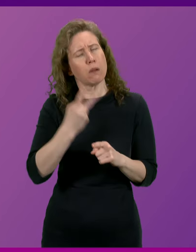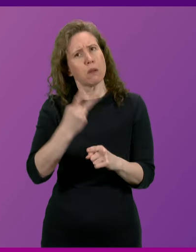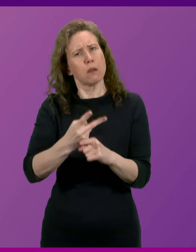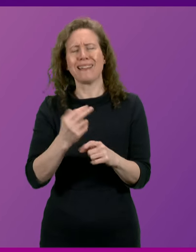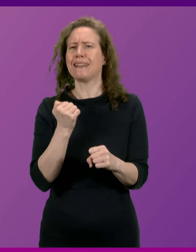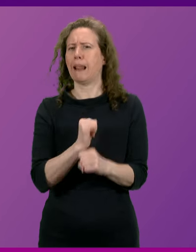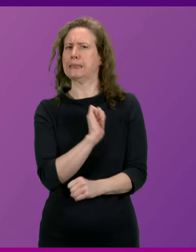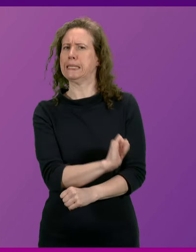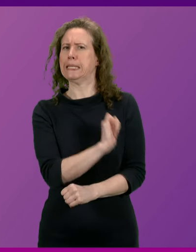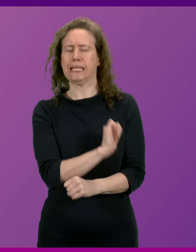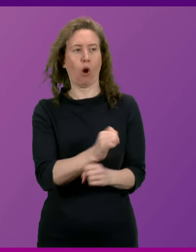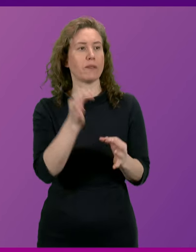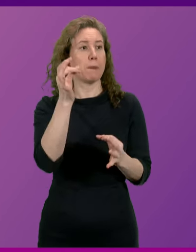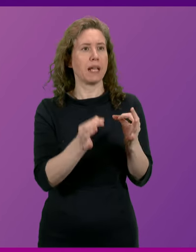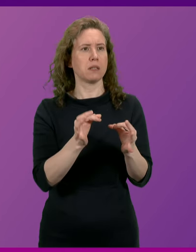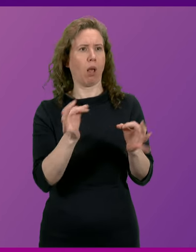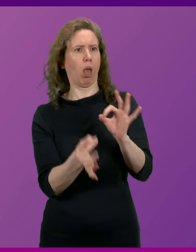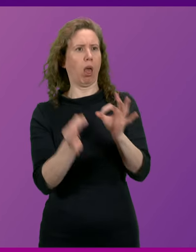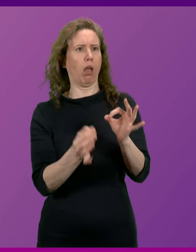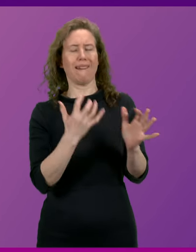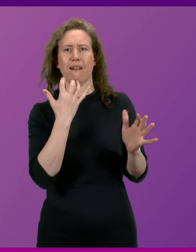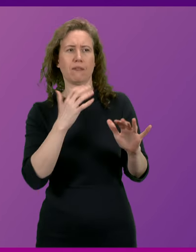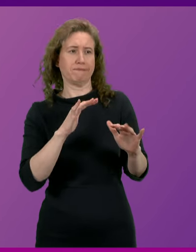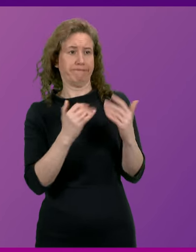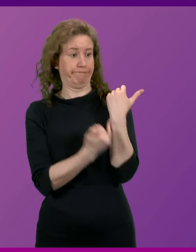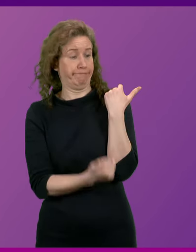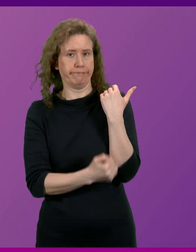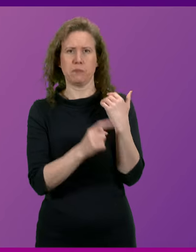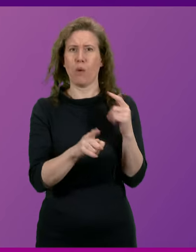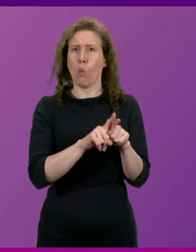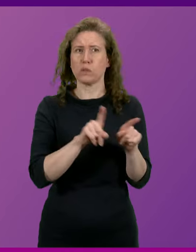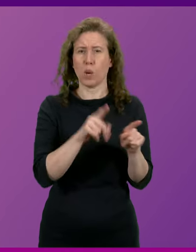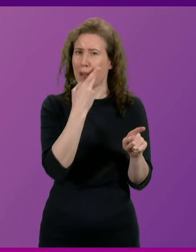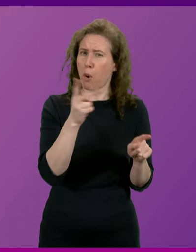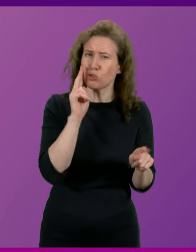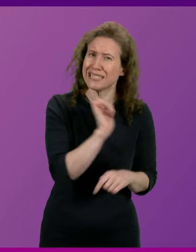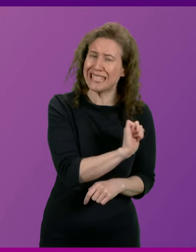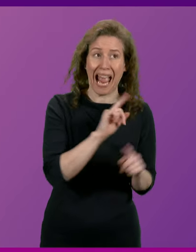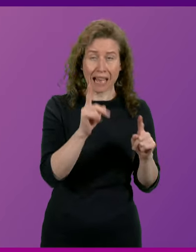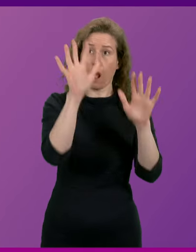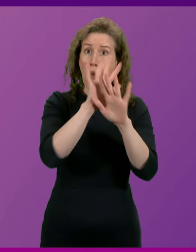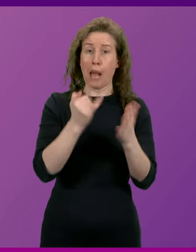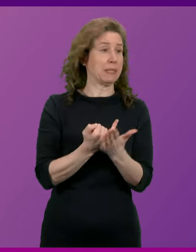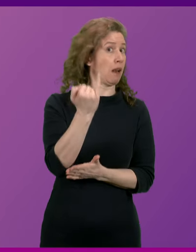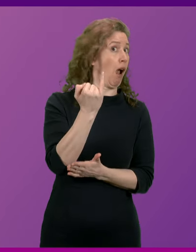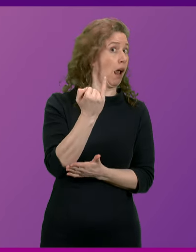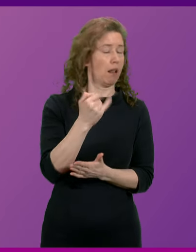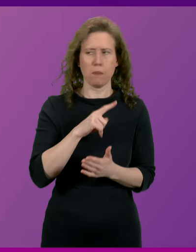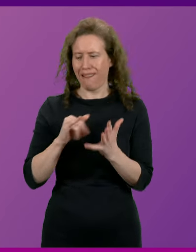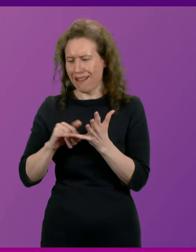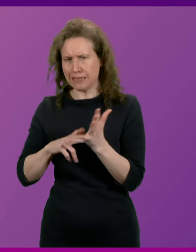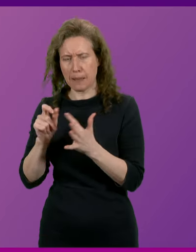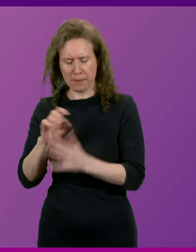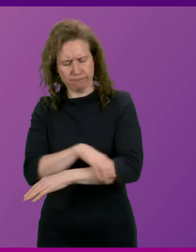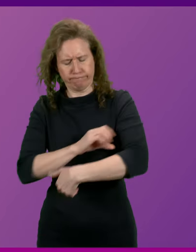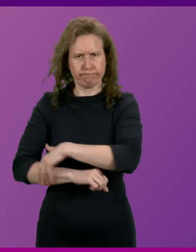of not just the worst type of political cowardice, they are guilty of hypocrisy and, frankly, climate denial when the SNP is taking